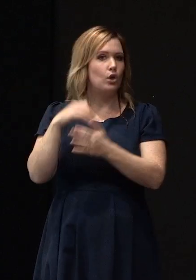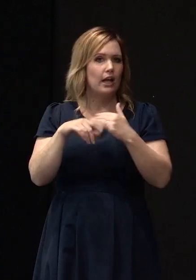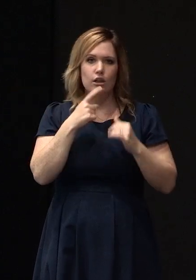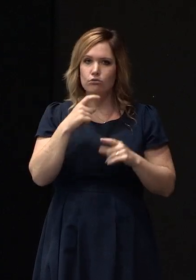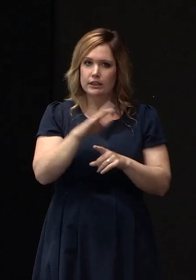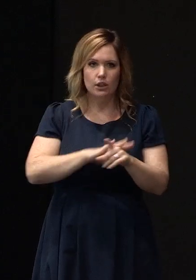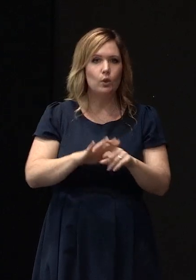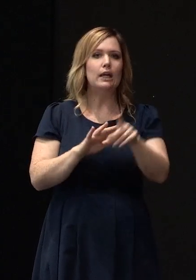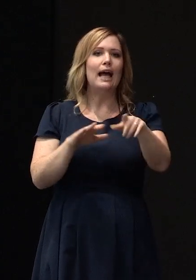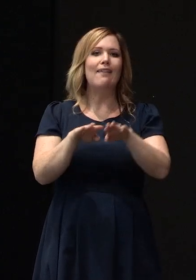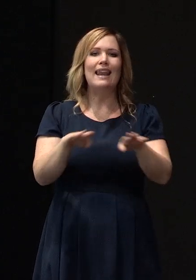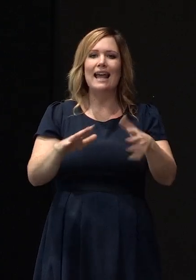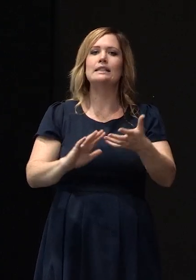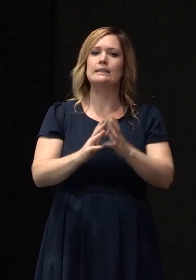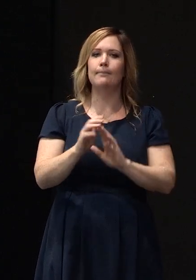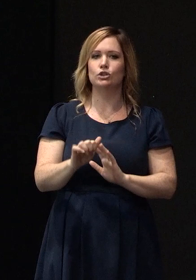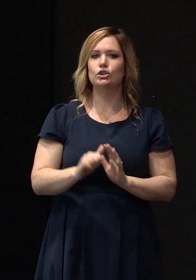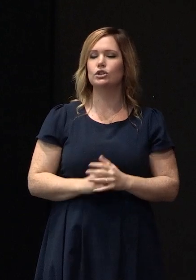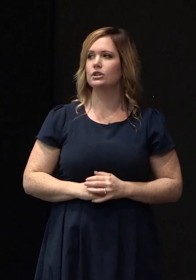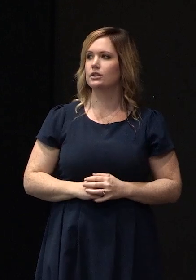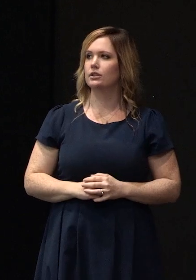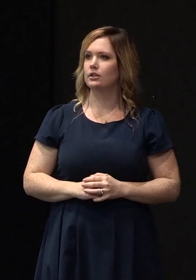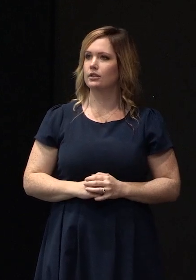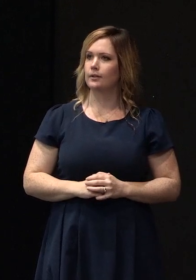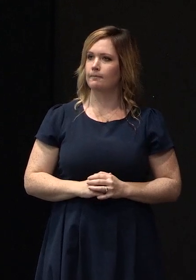the land is damaged yep but you know